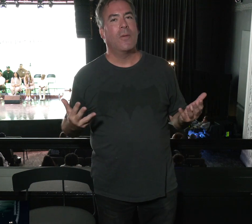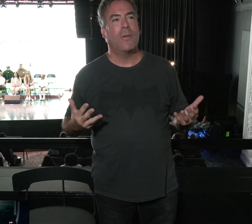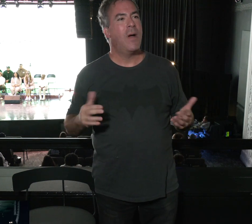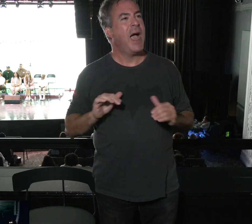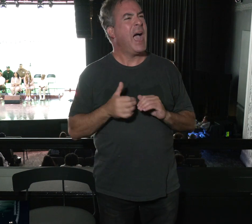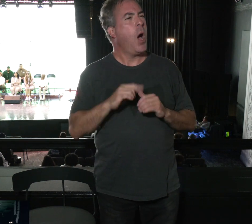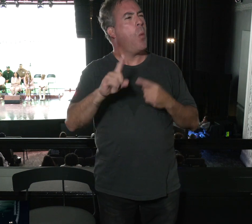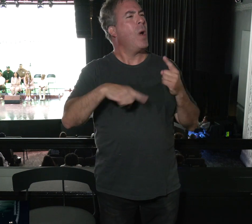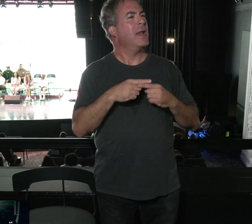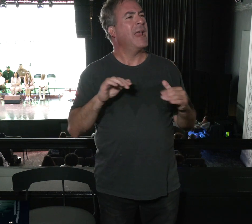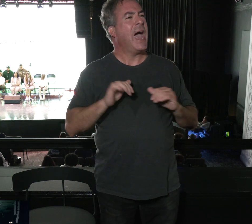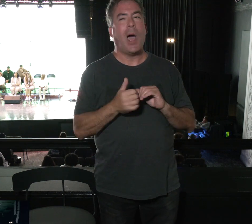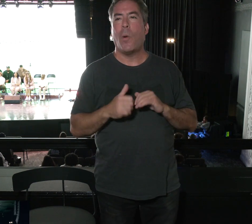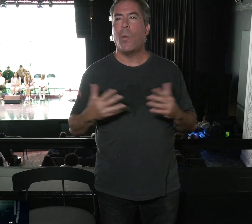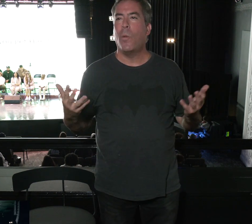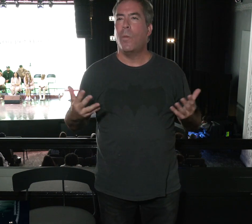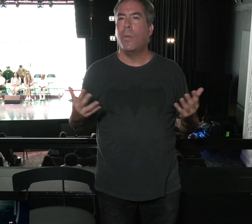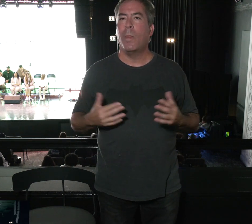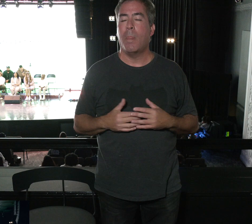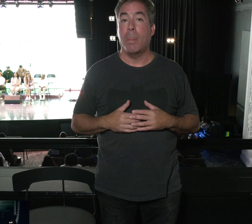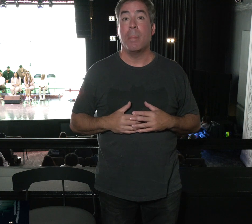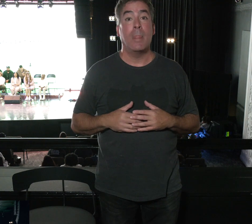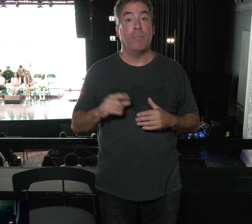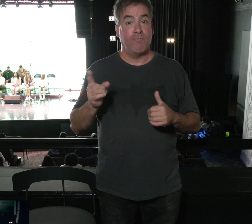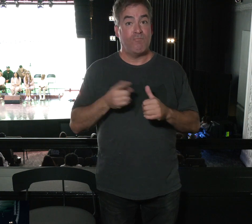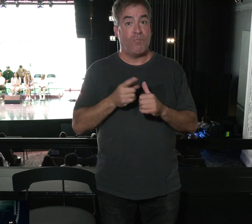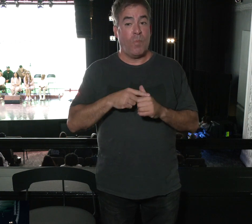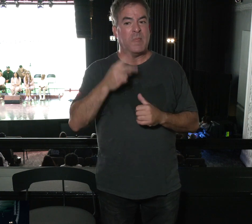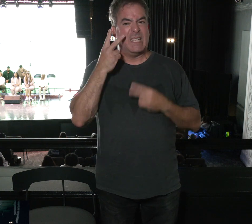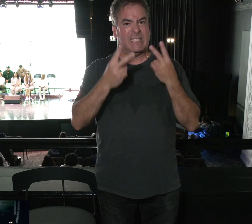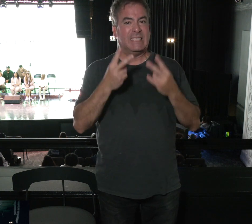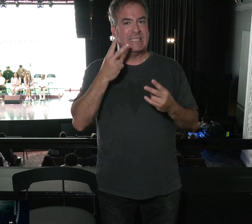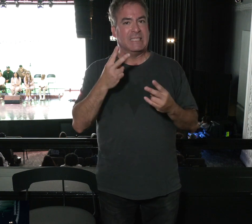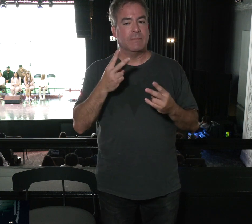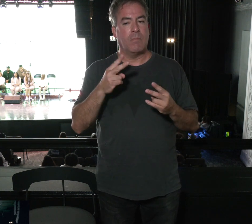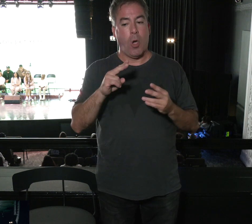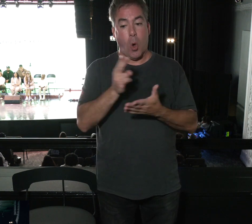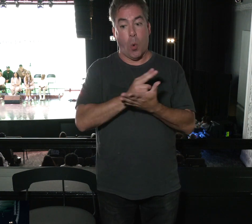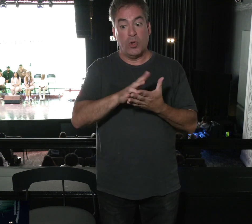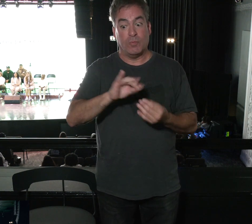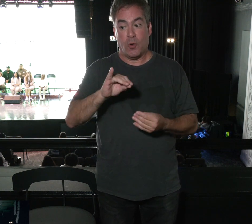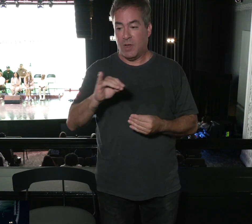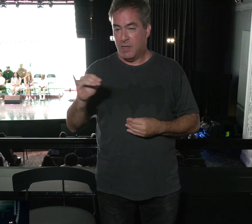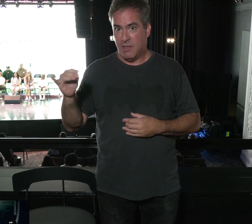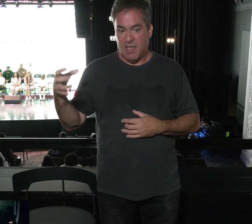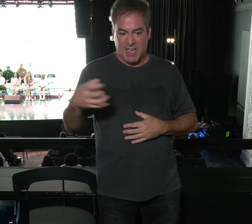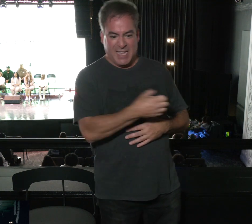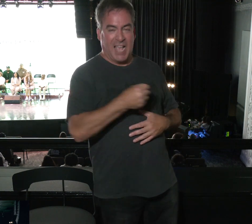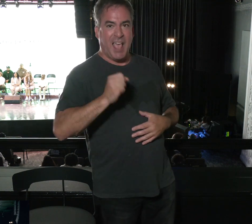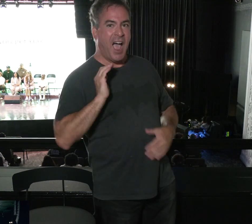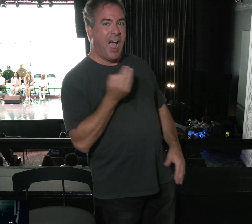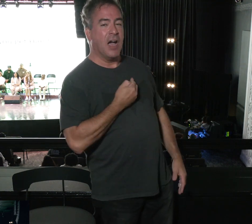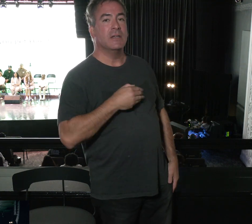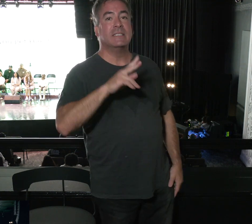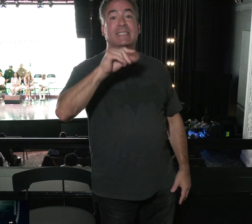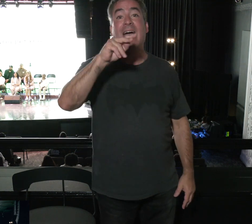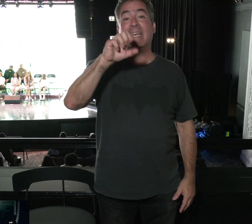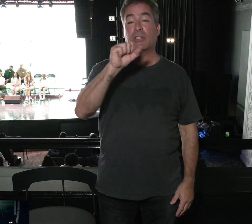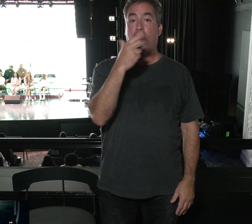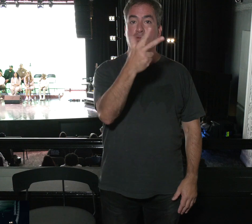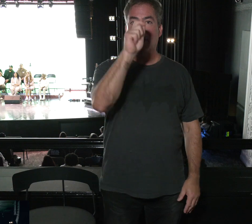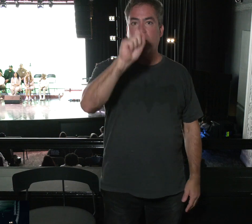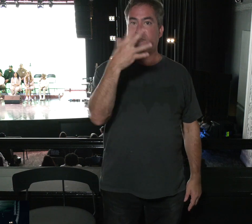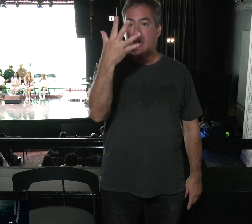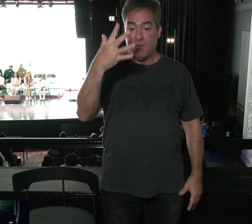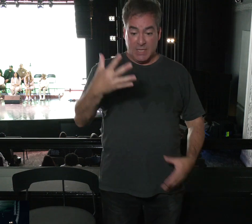How and when do you get him? First, let's see how the Holy Spirit gets us. Titus 3, 5, he saved